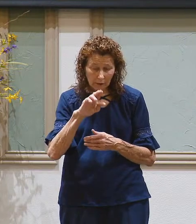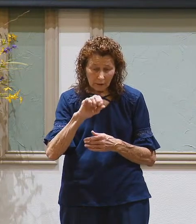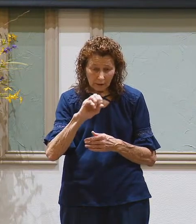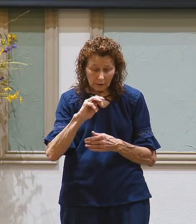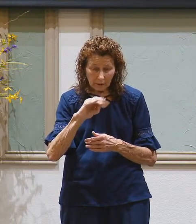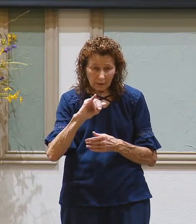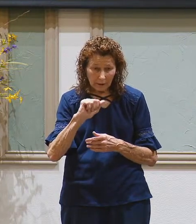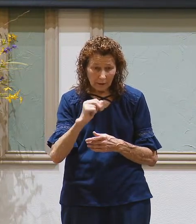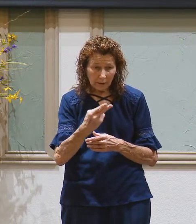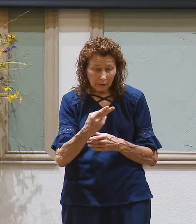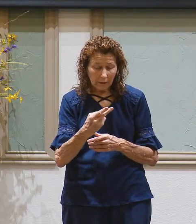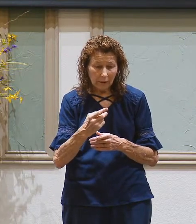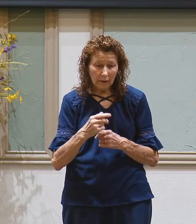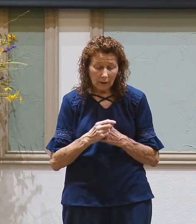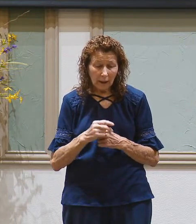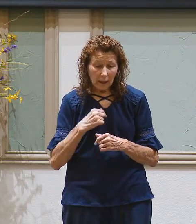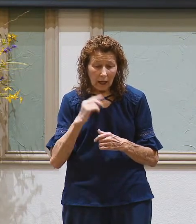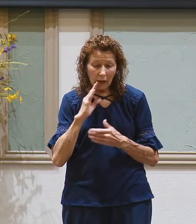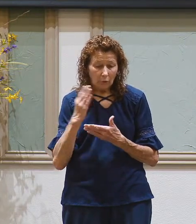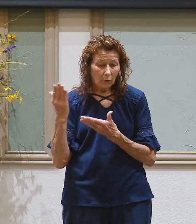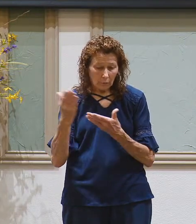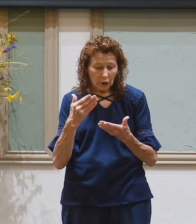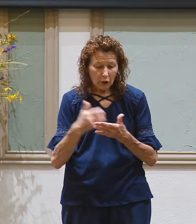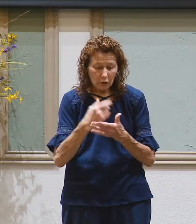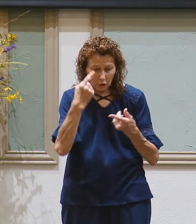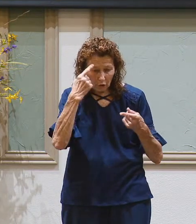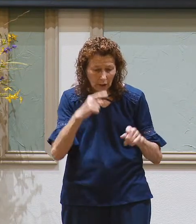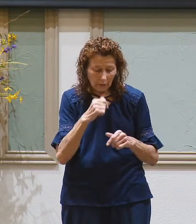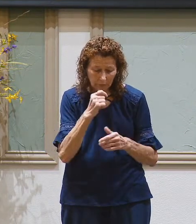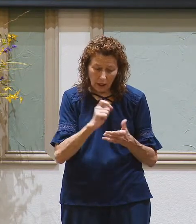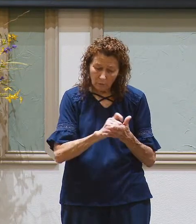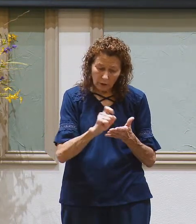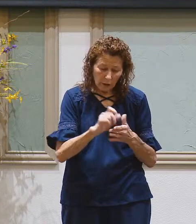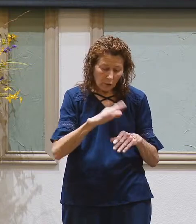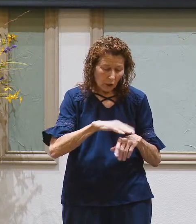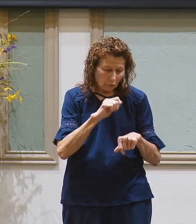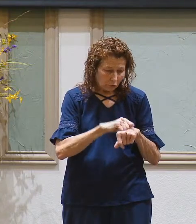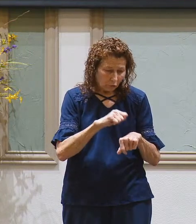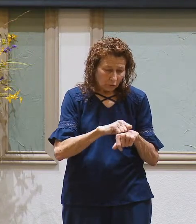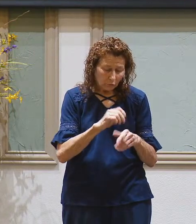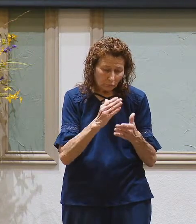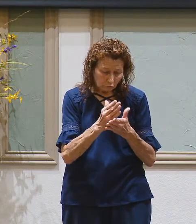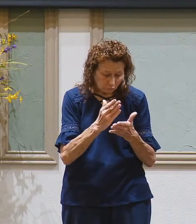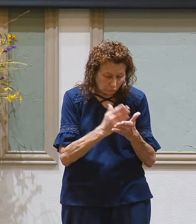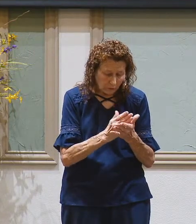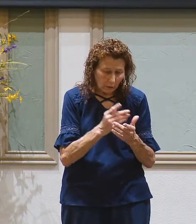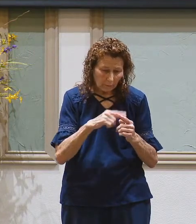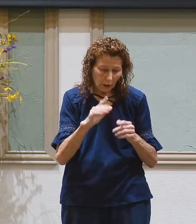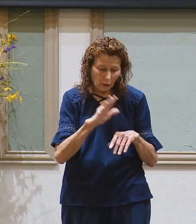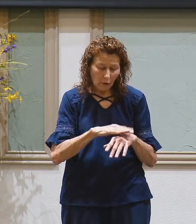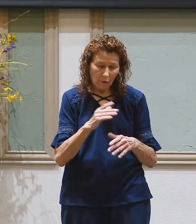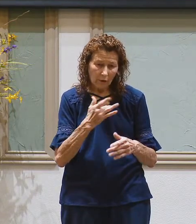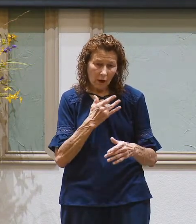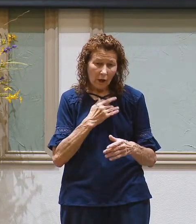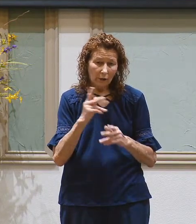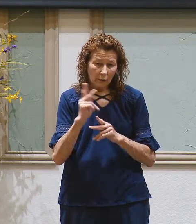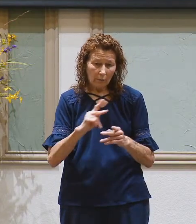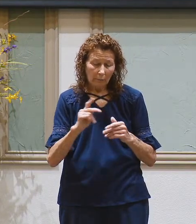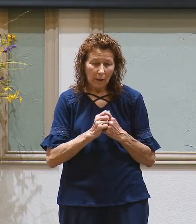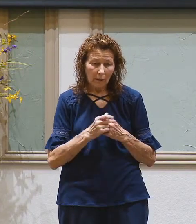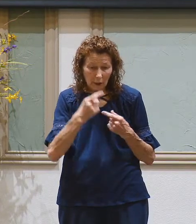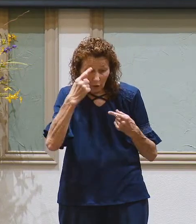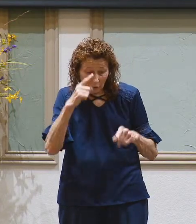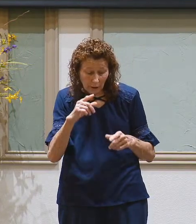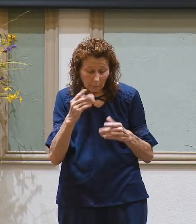says I'm going to bring a new covenant not one written on stone tablets one that's written on the hearts of people a covenant whereby